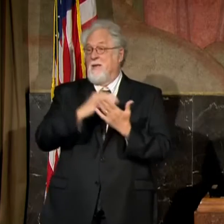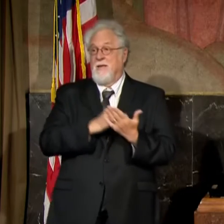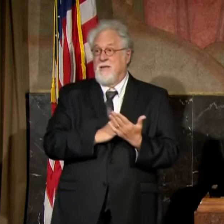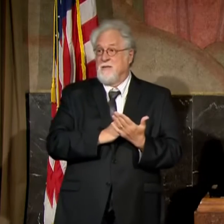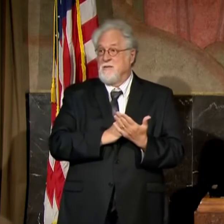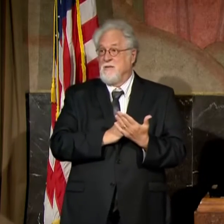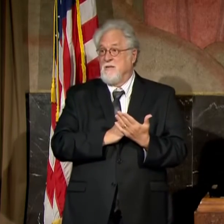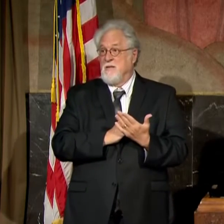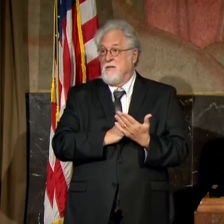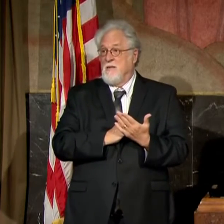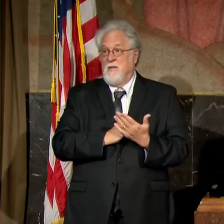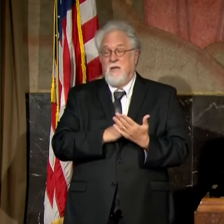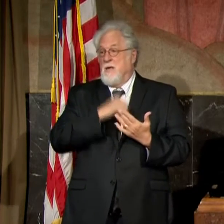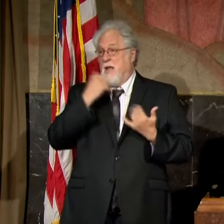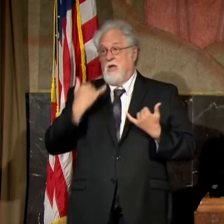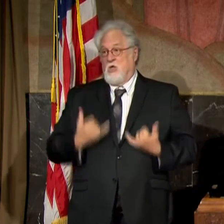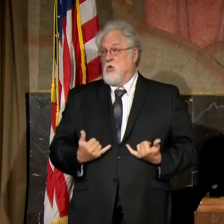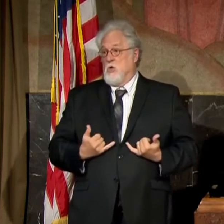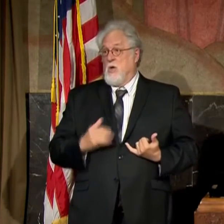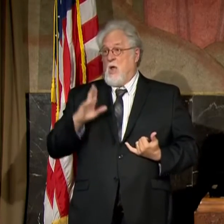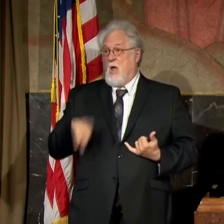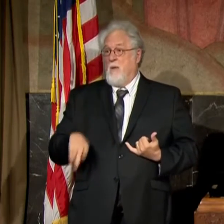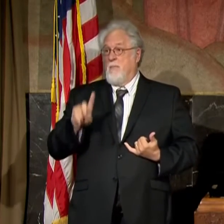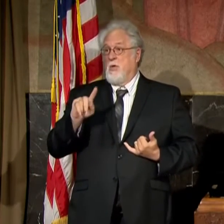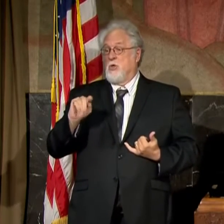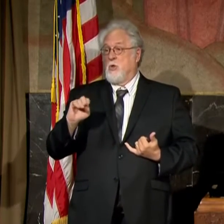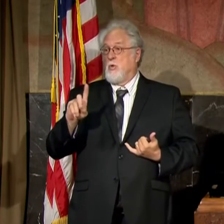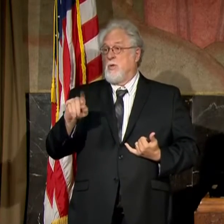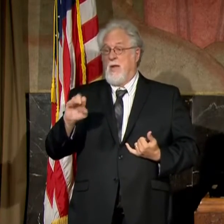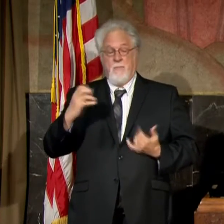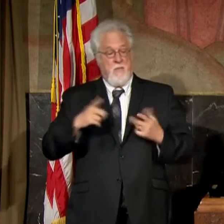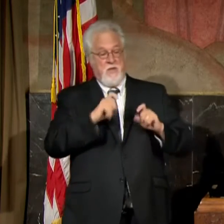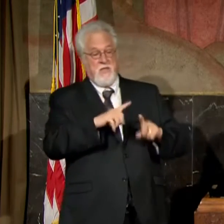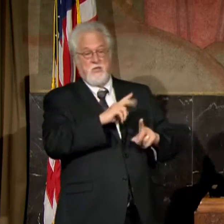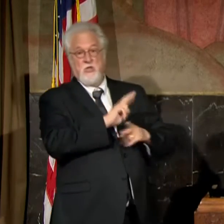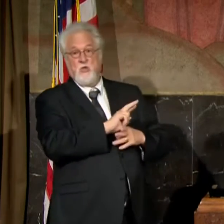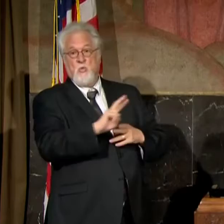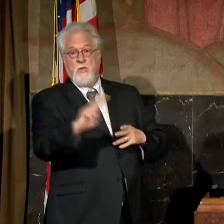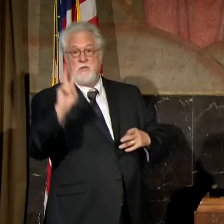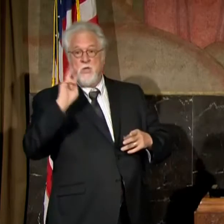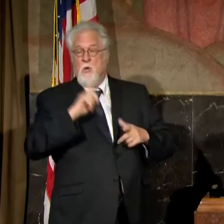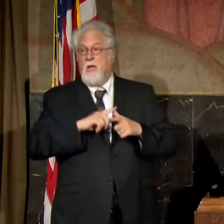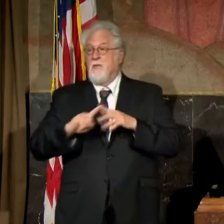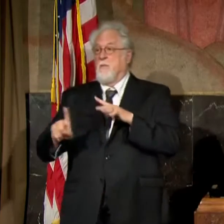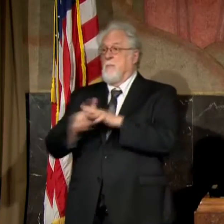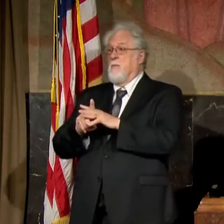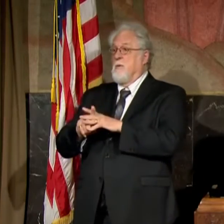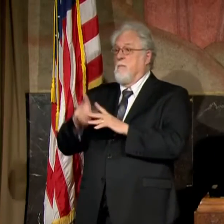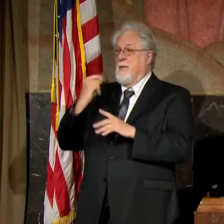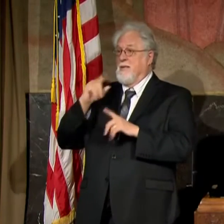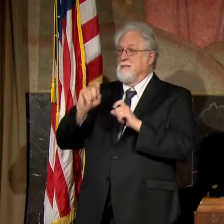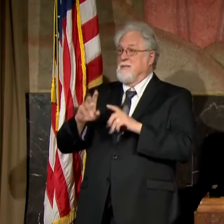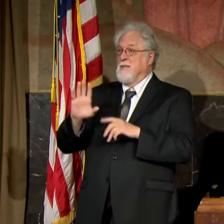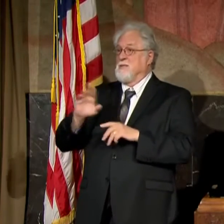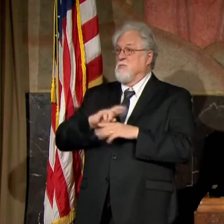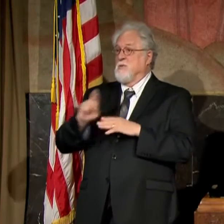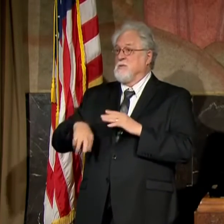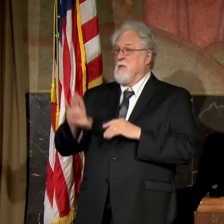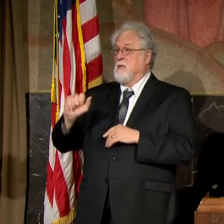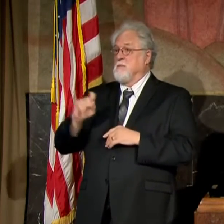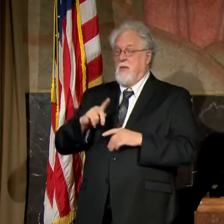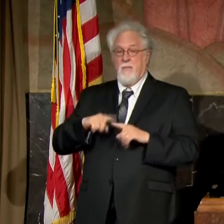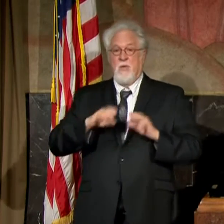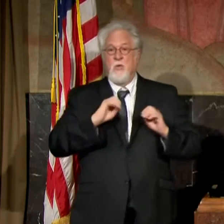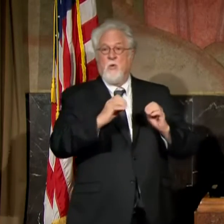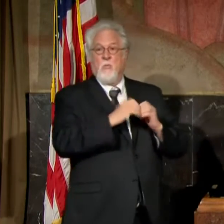isn't current always because it might have been they tested two weeks ago, and they just made the list because the test results just came back, and they're no longer